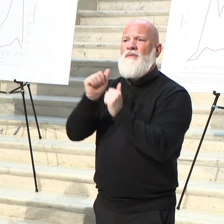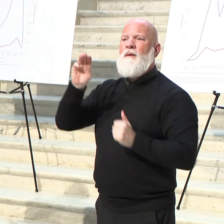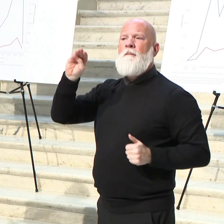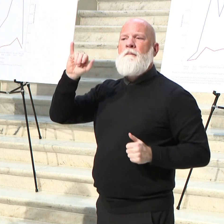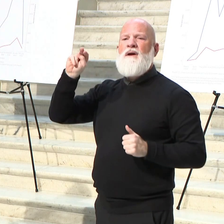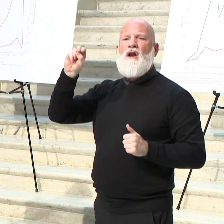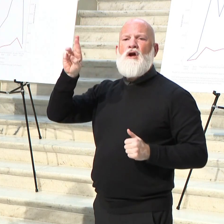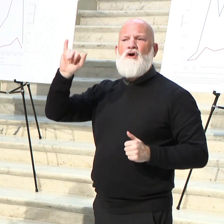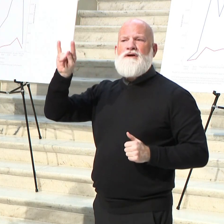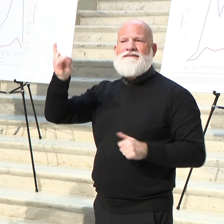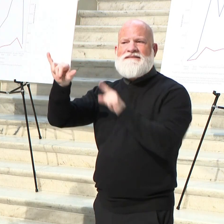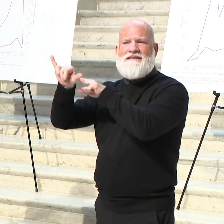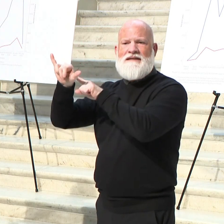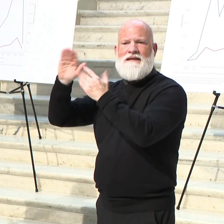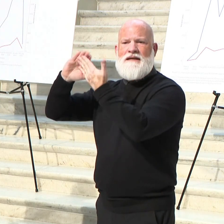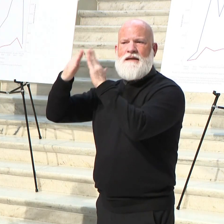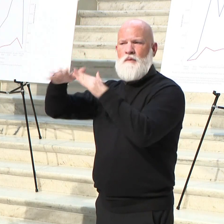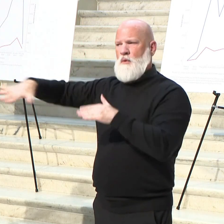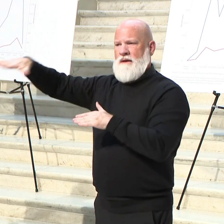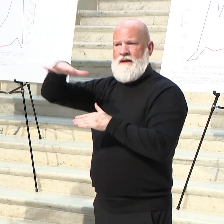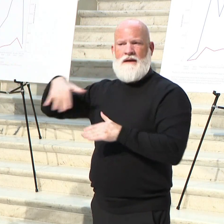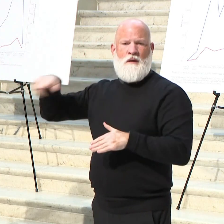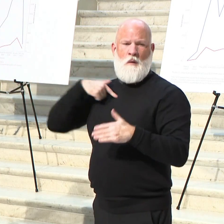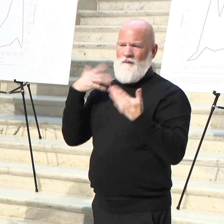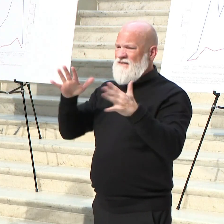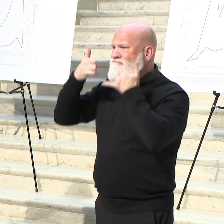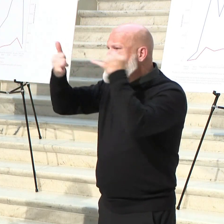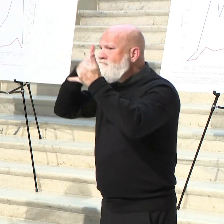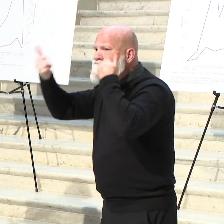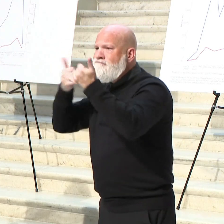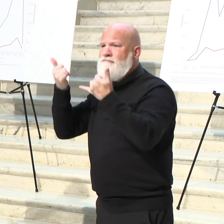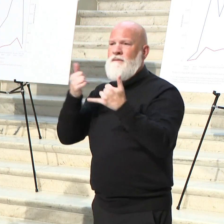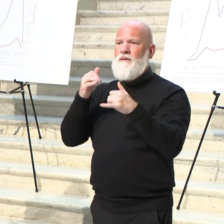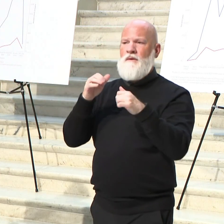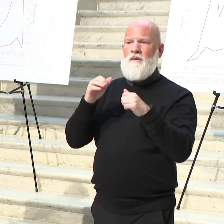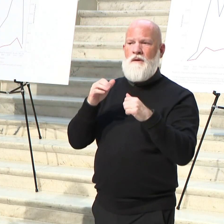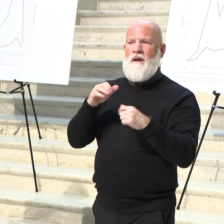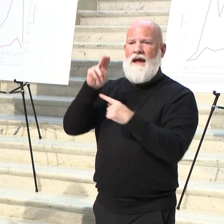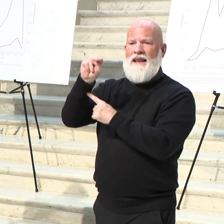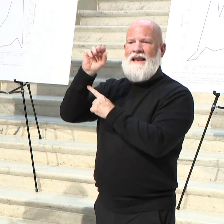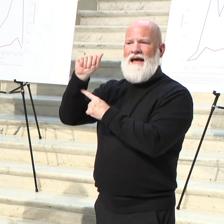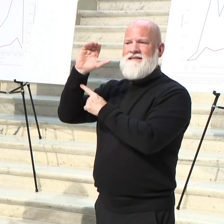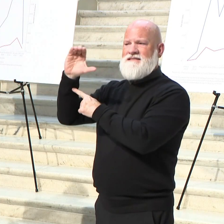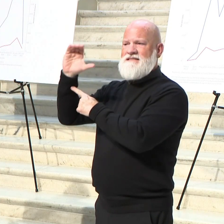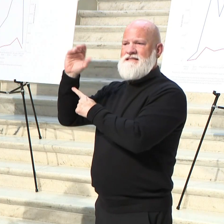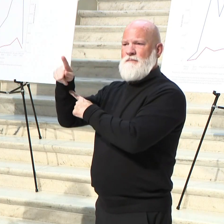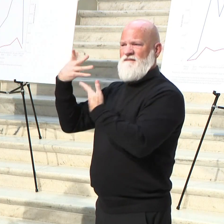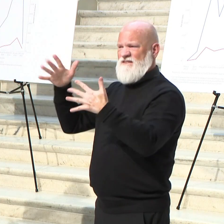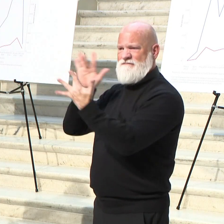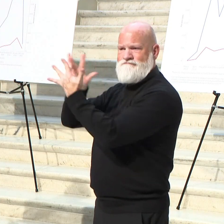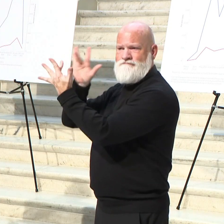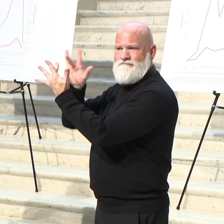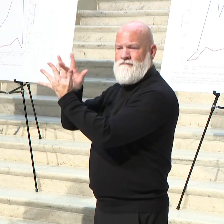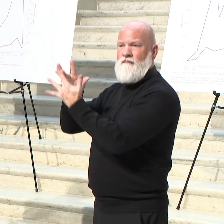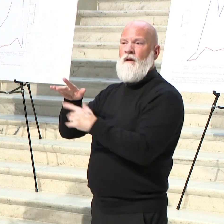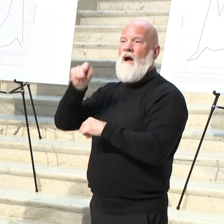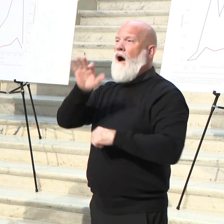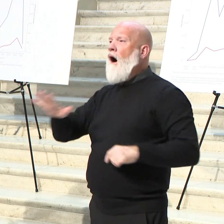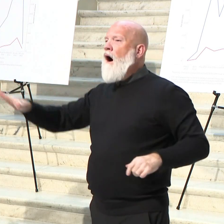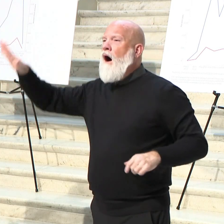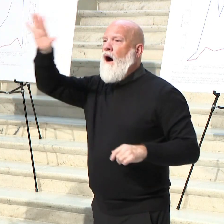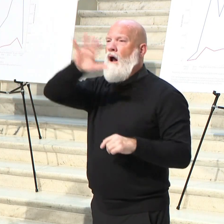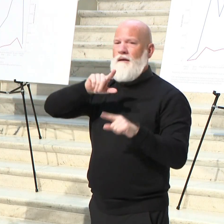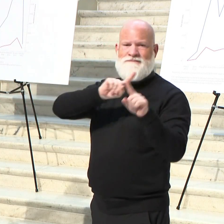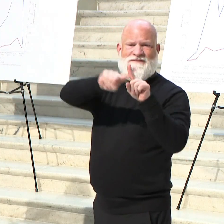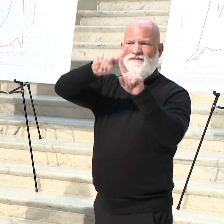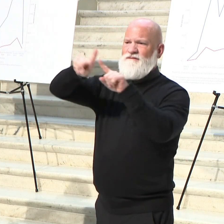presidents the other day. I had Dr. French in the office from Clark Atlanta today. We continue to talk about those things.